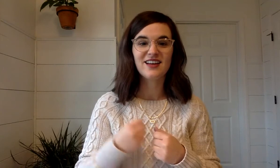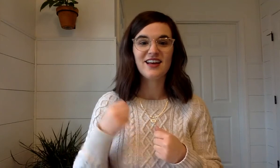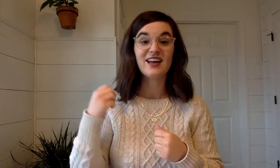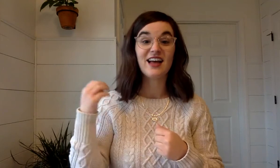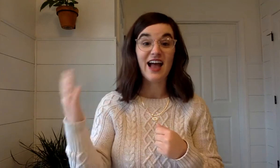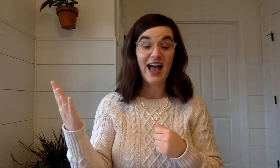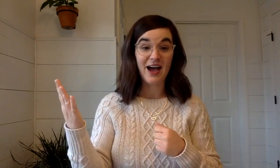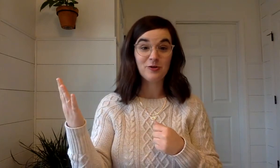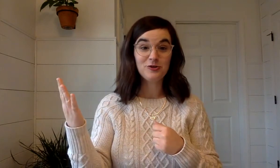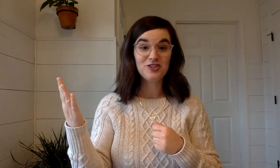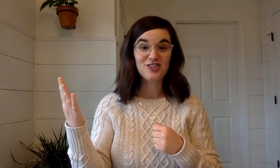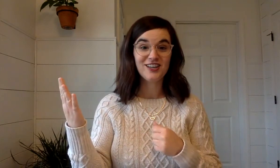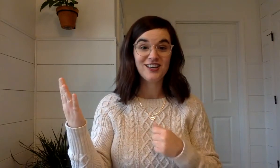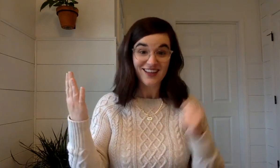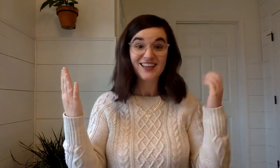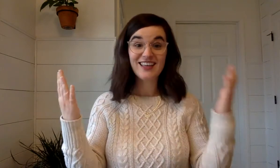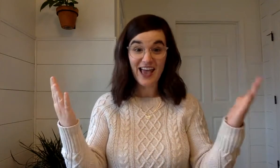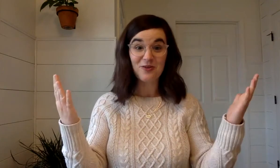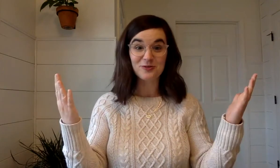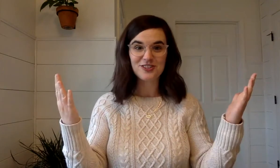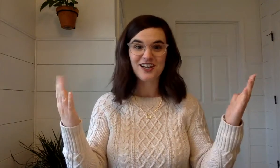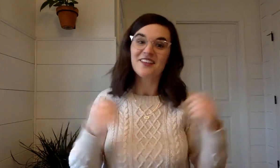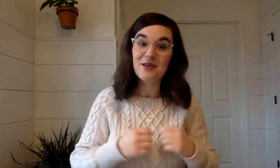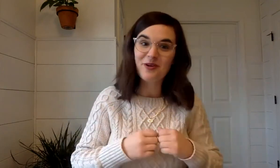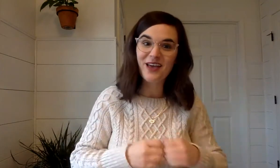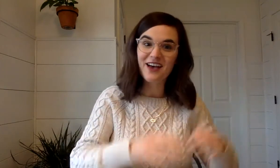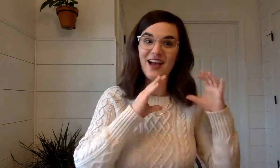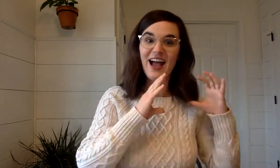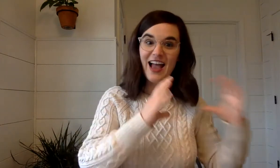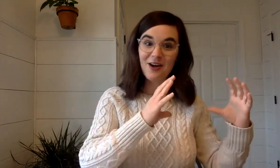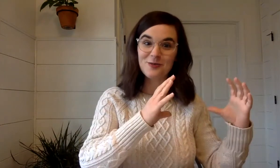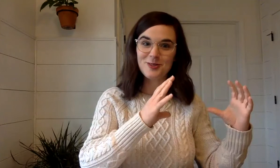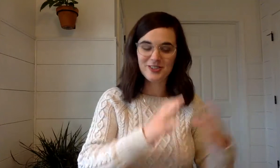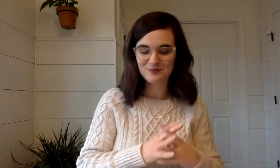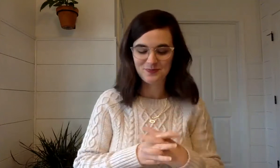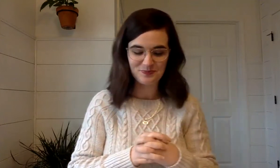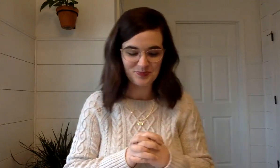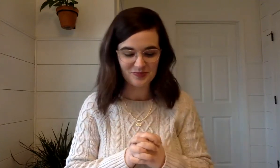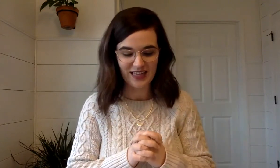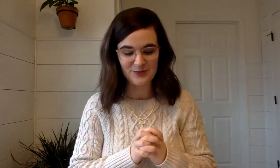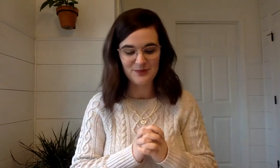Ouch. Couch. They both have ouch. Next one.